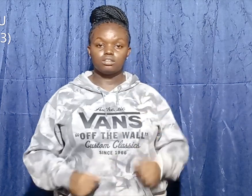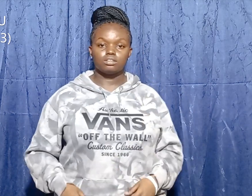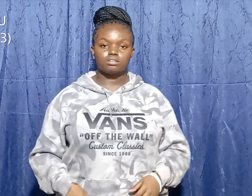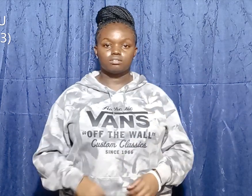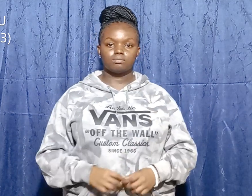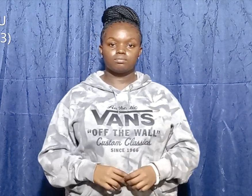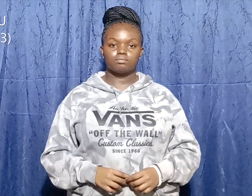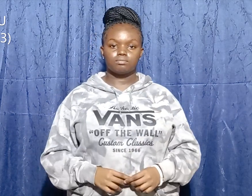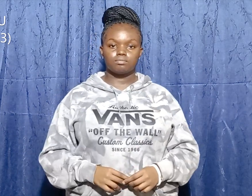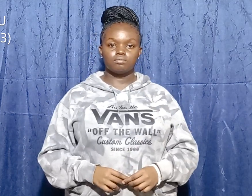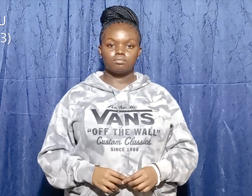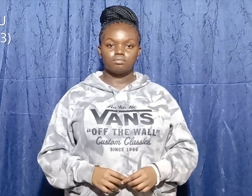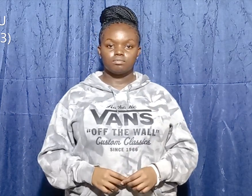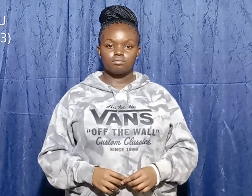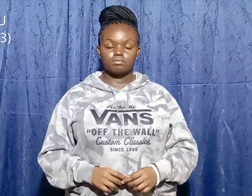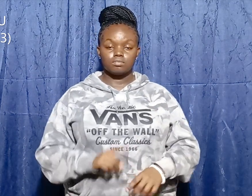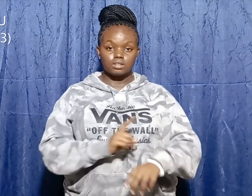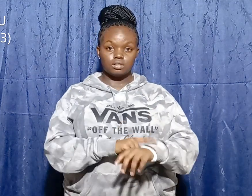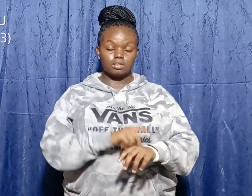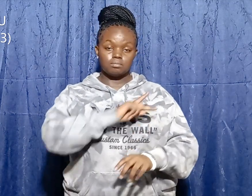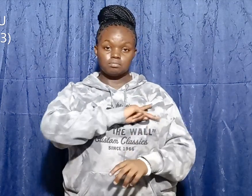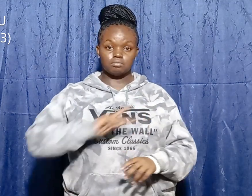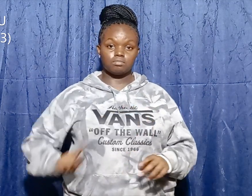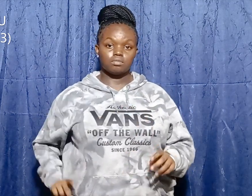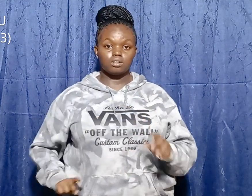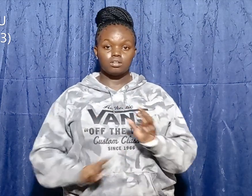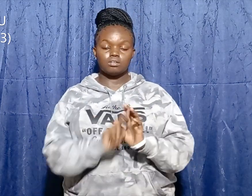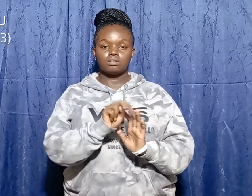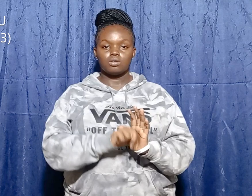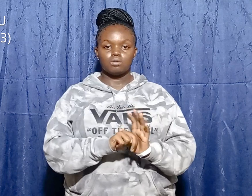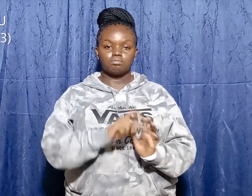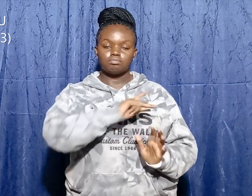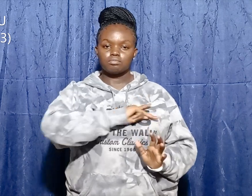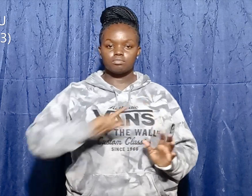When Kin Saul was king, Jesse was very old.